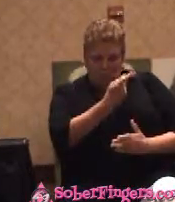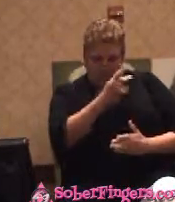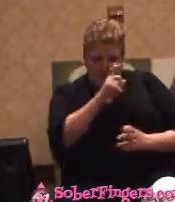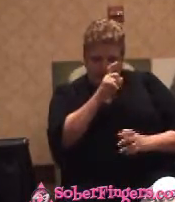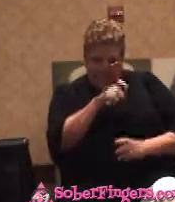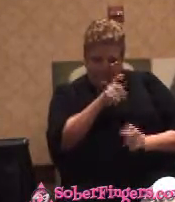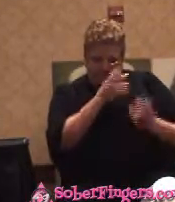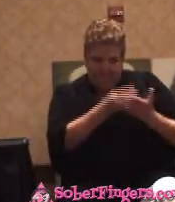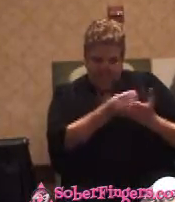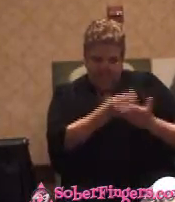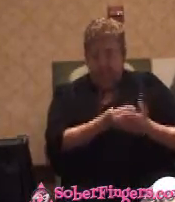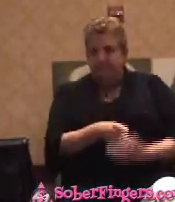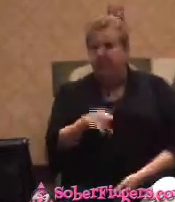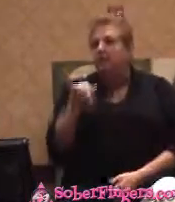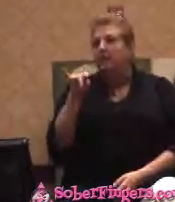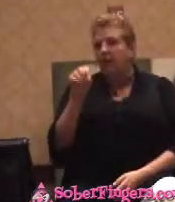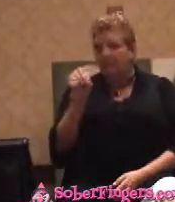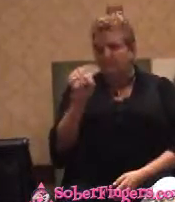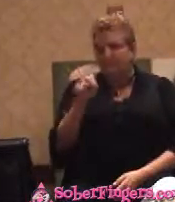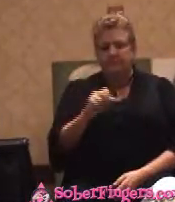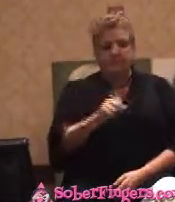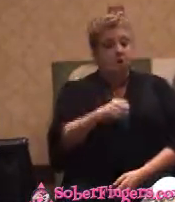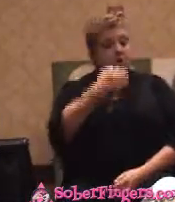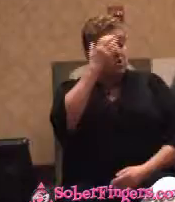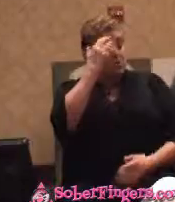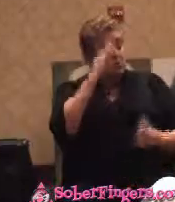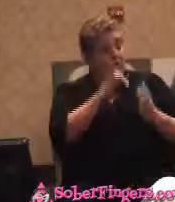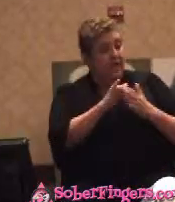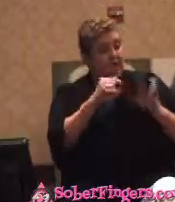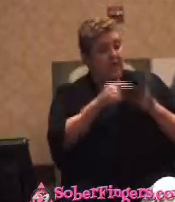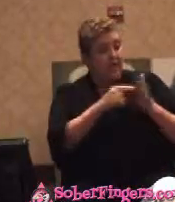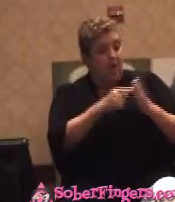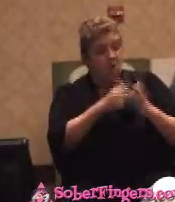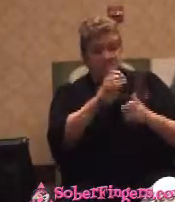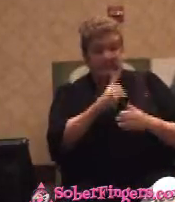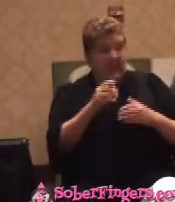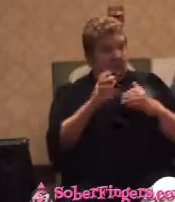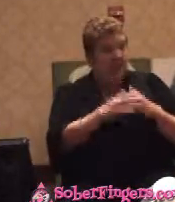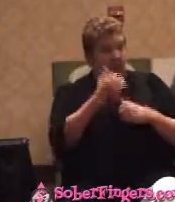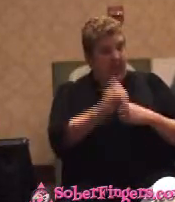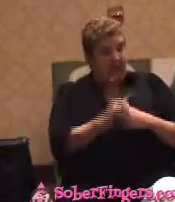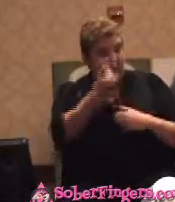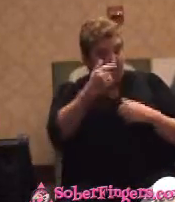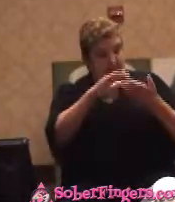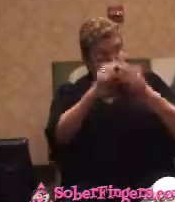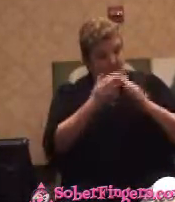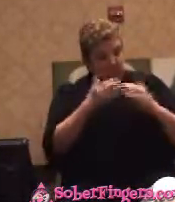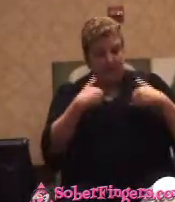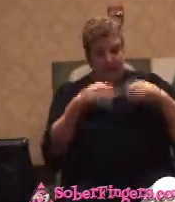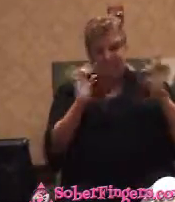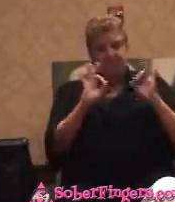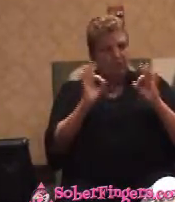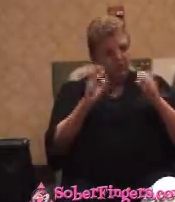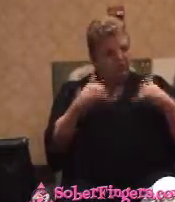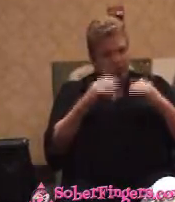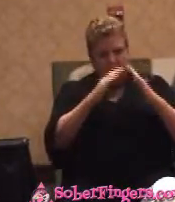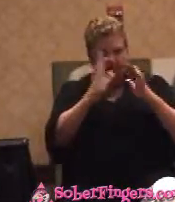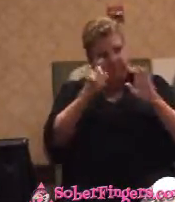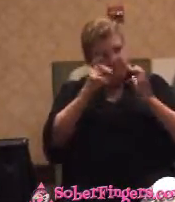Yes. Do you know we owe down there everybody in town? We have furniture. We have house payments. We have car